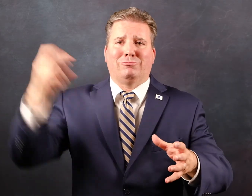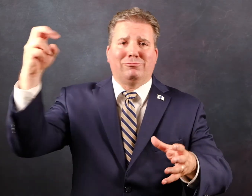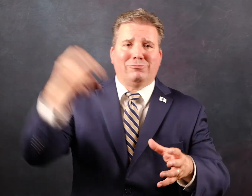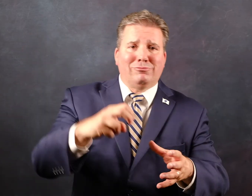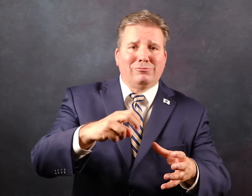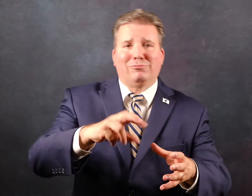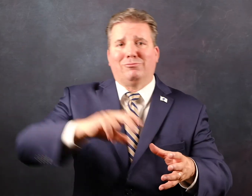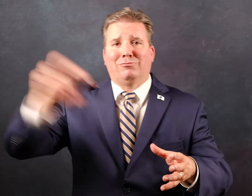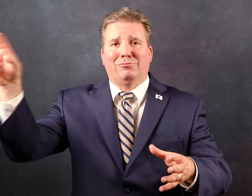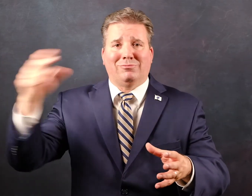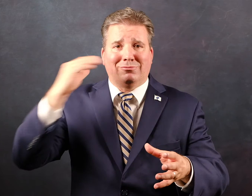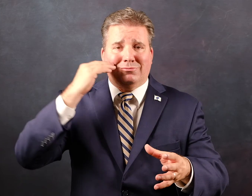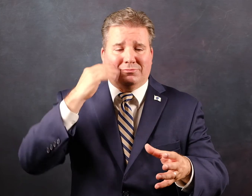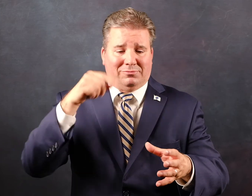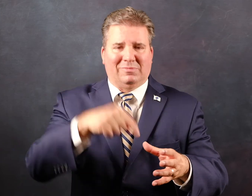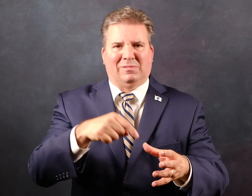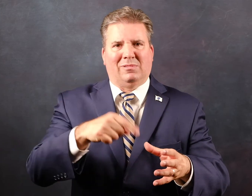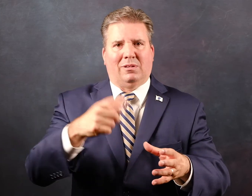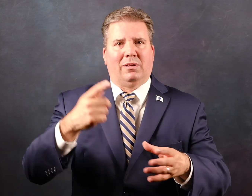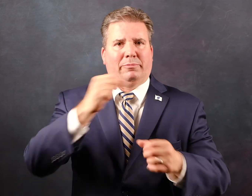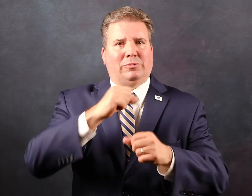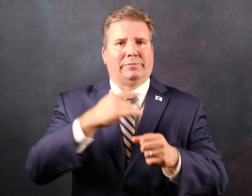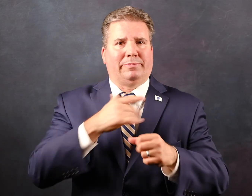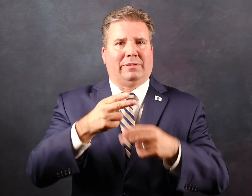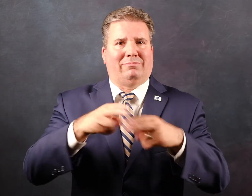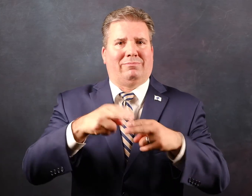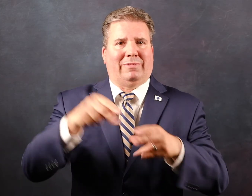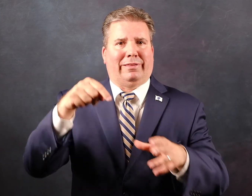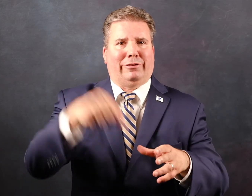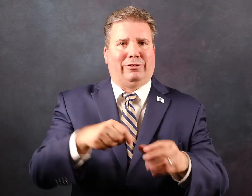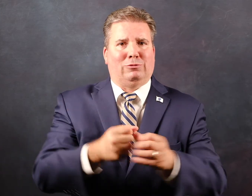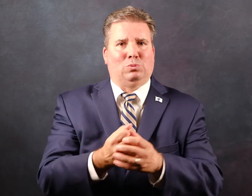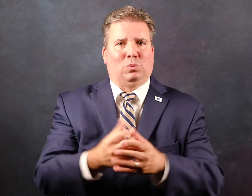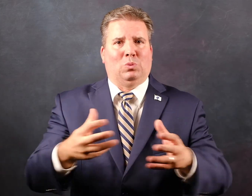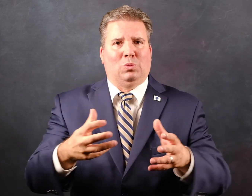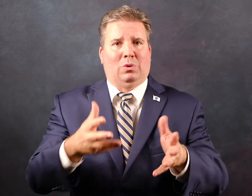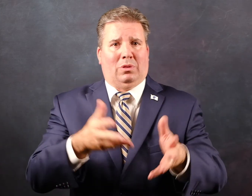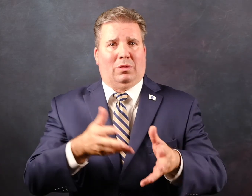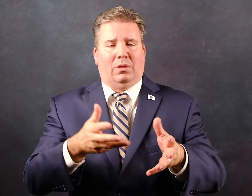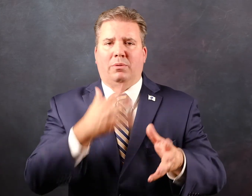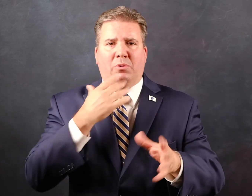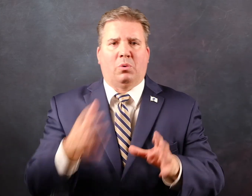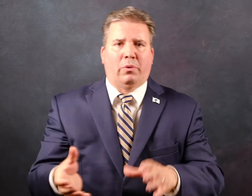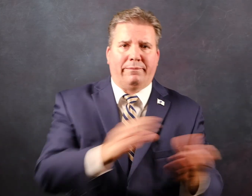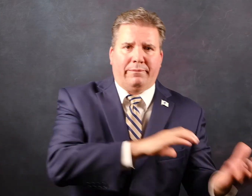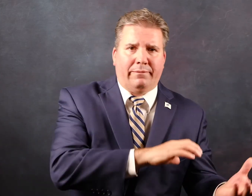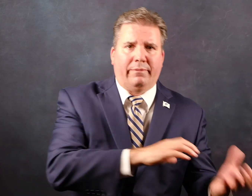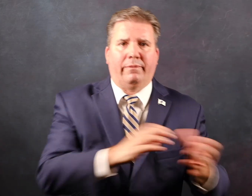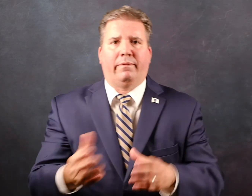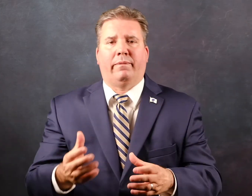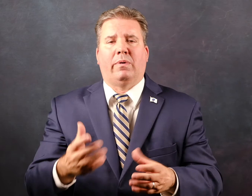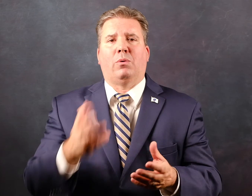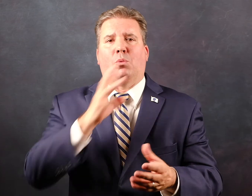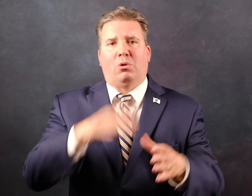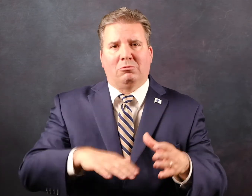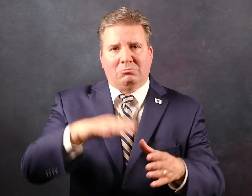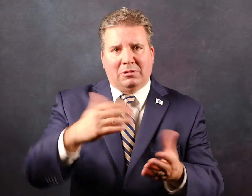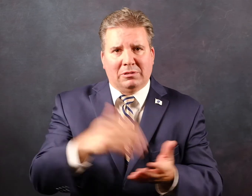water in your yard please empty it such as a birdbath on a daily basis mosquitoes lay their eggs and the eggs hatch